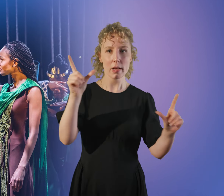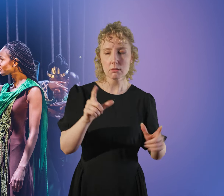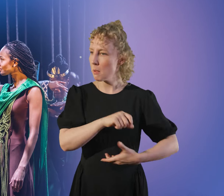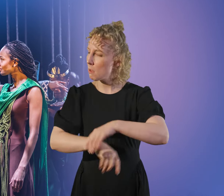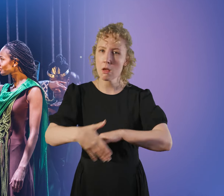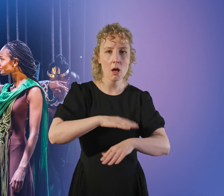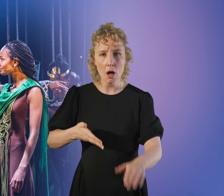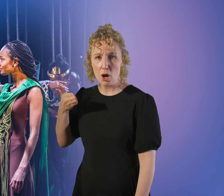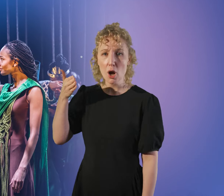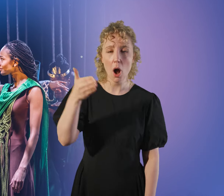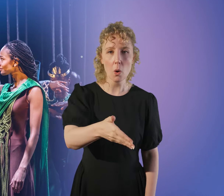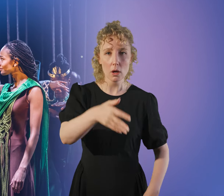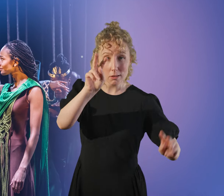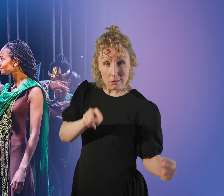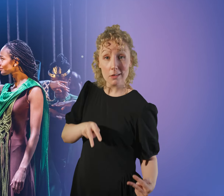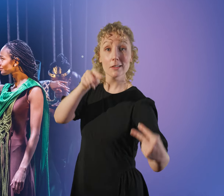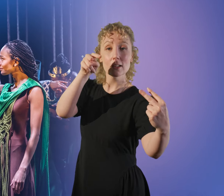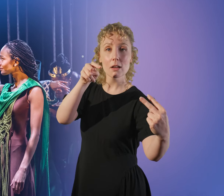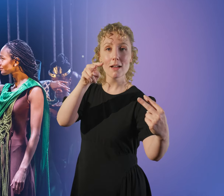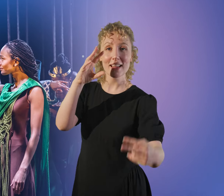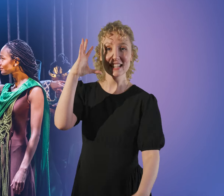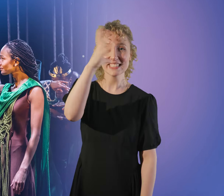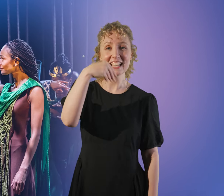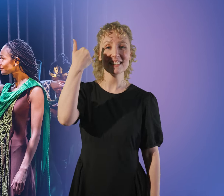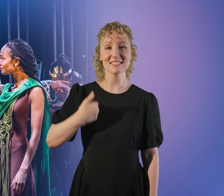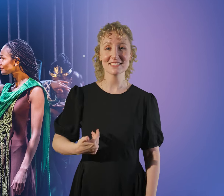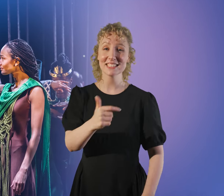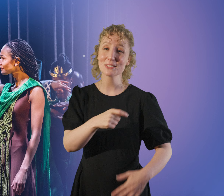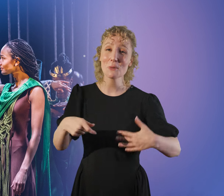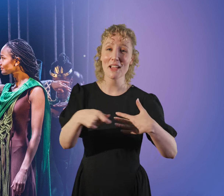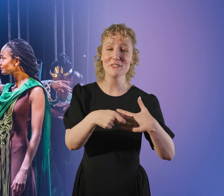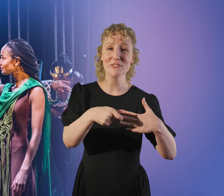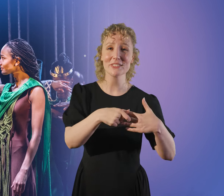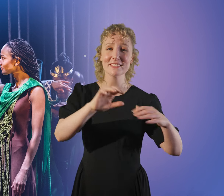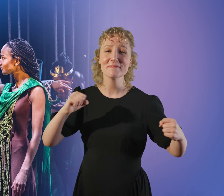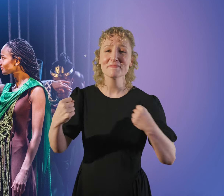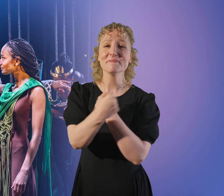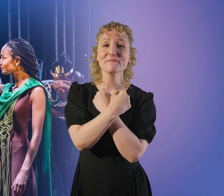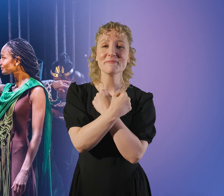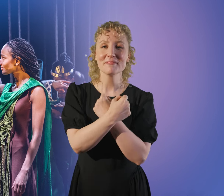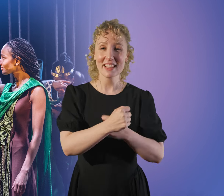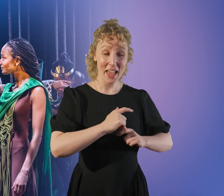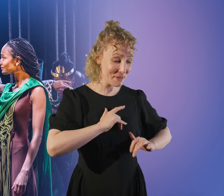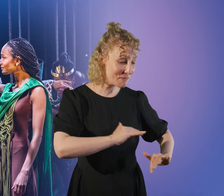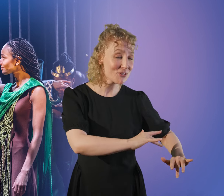Once there, he is reunited with his wife, Thaisa, and she finally meets her daughter.